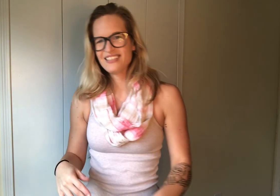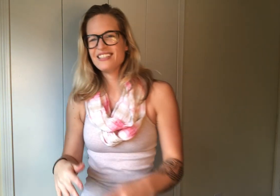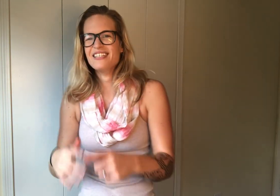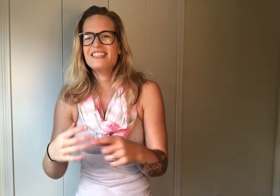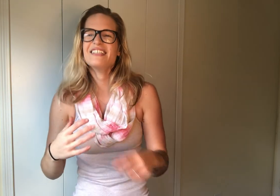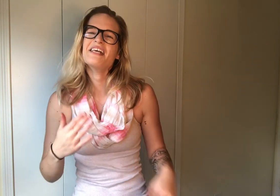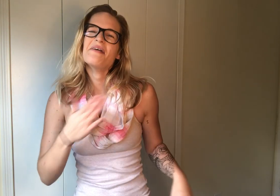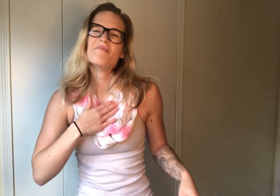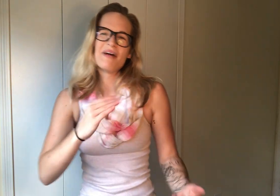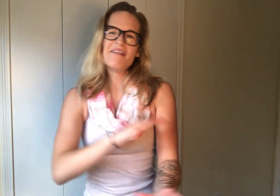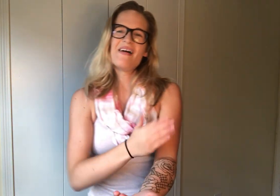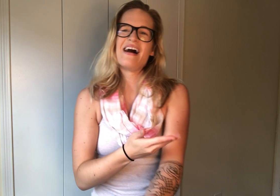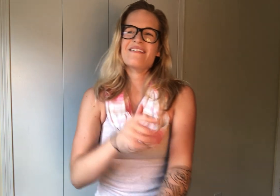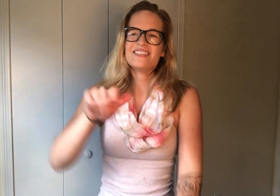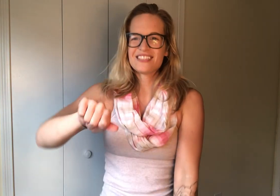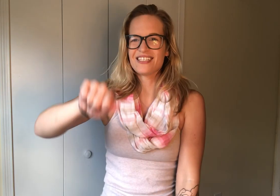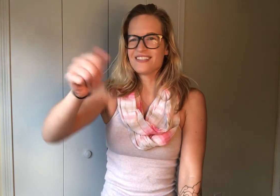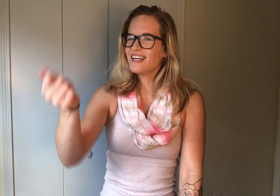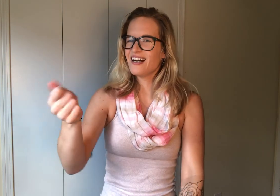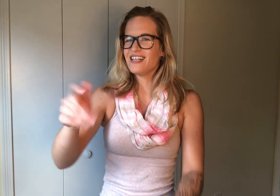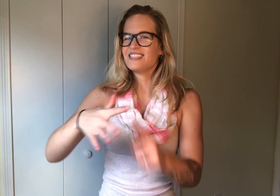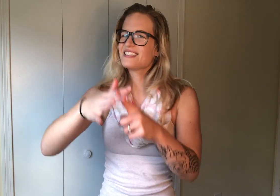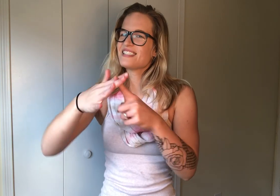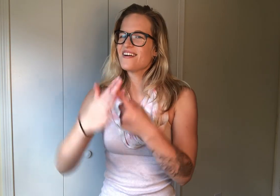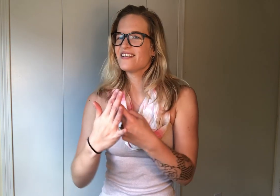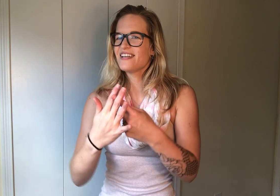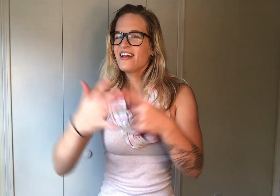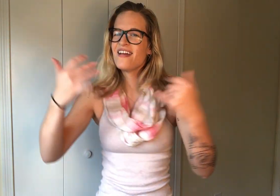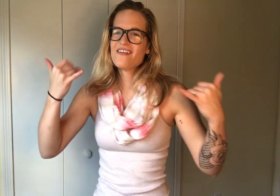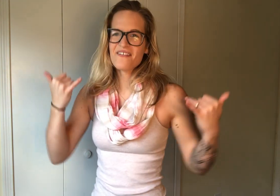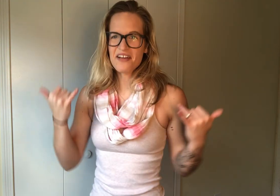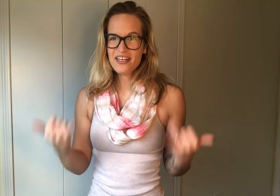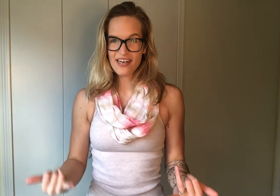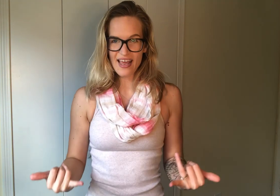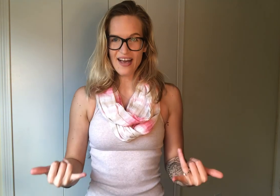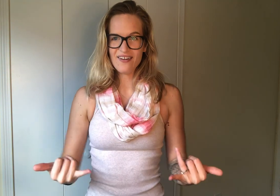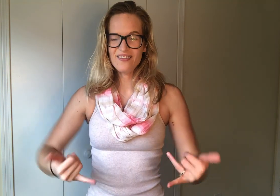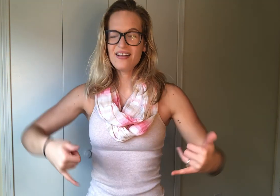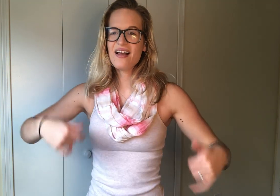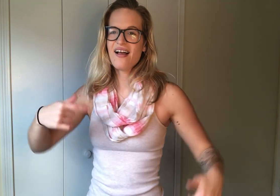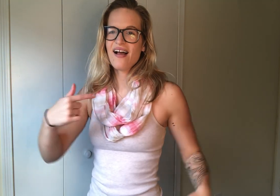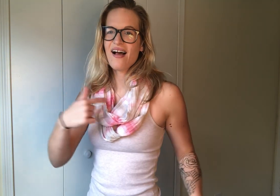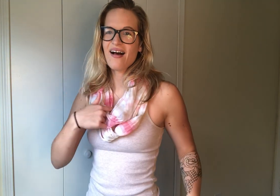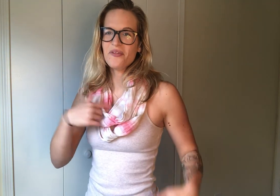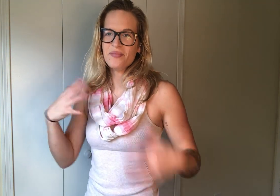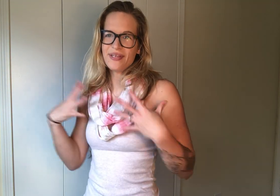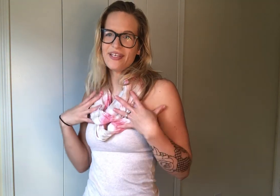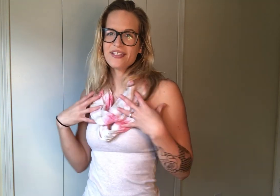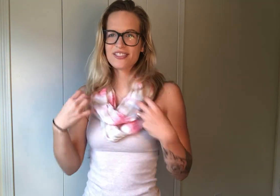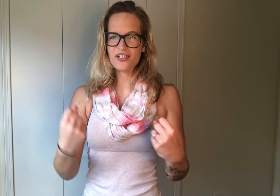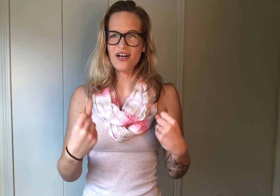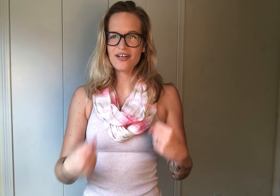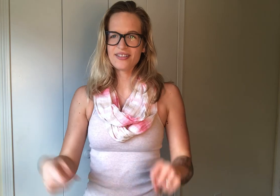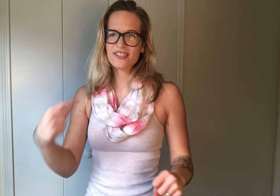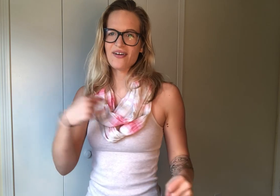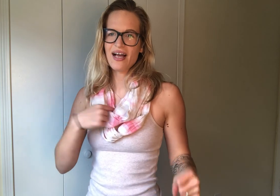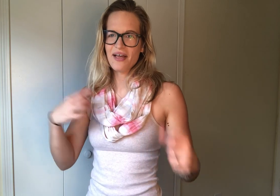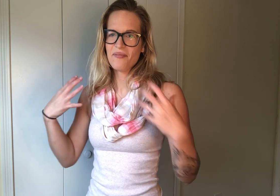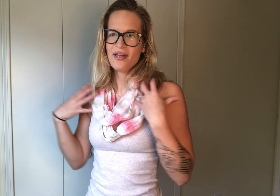my power's turned on, starting, right now, I'll be strong, so I'm